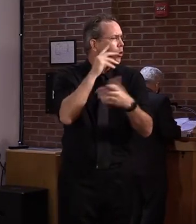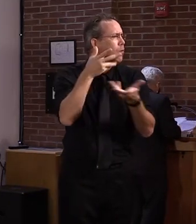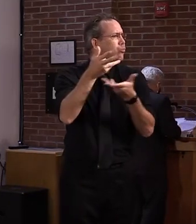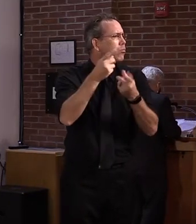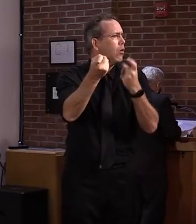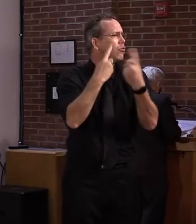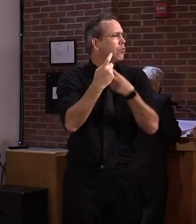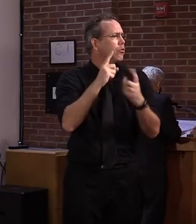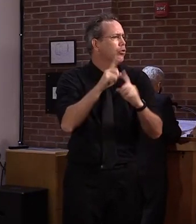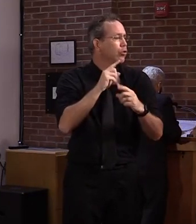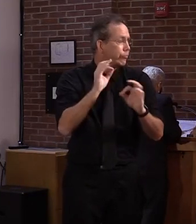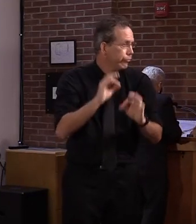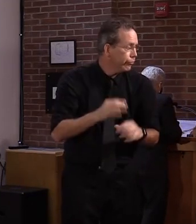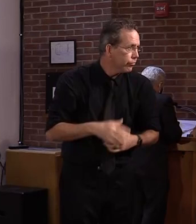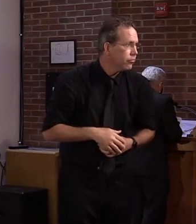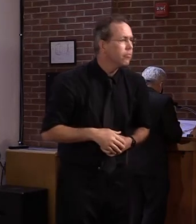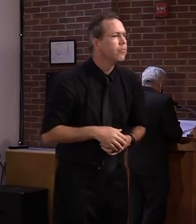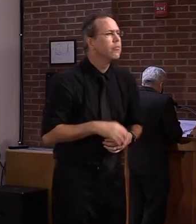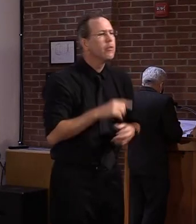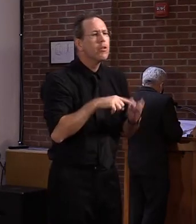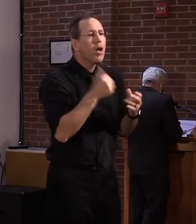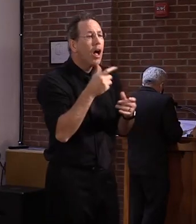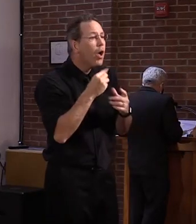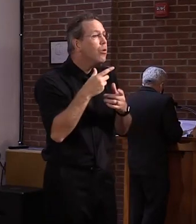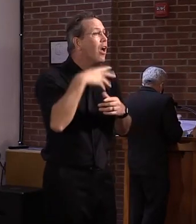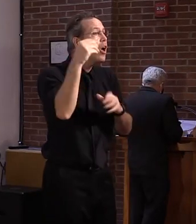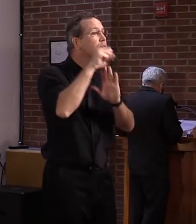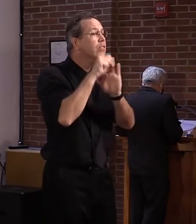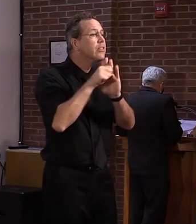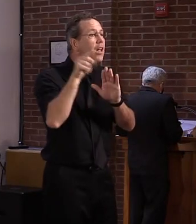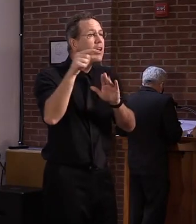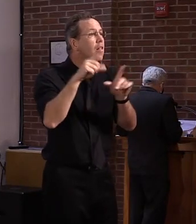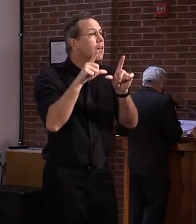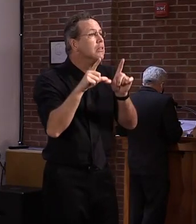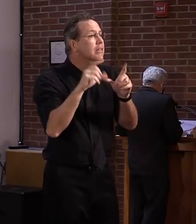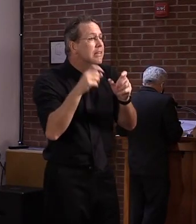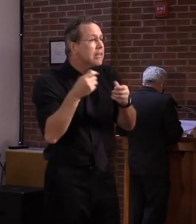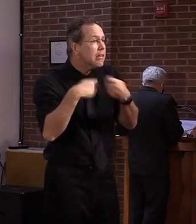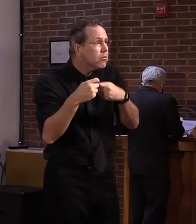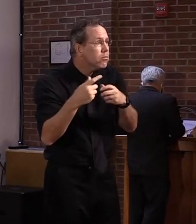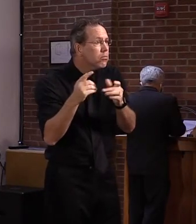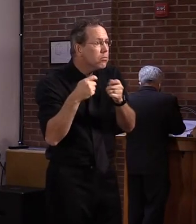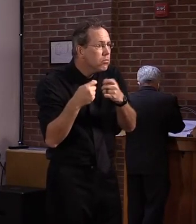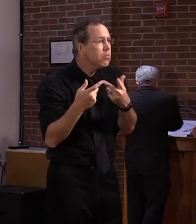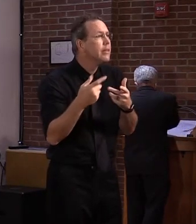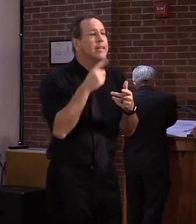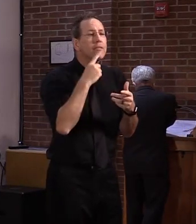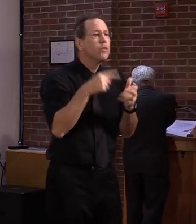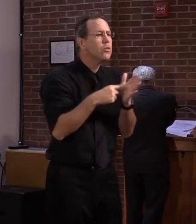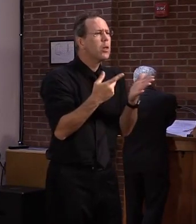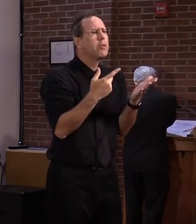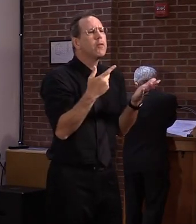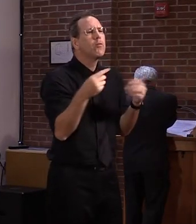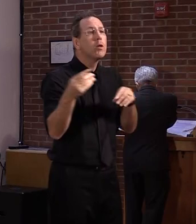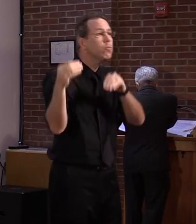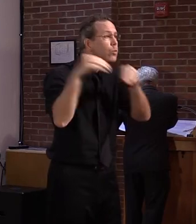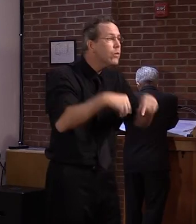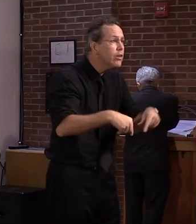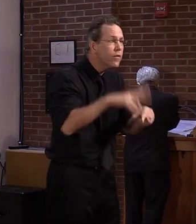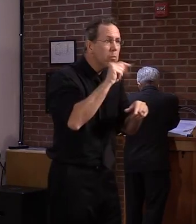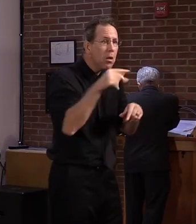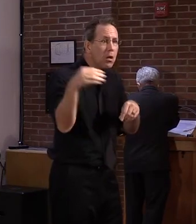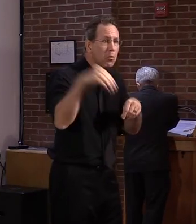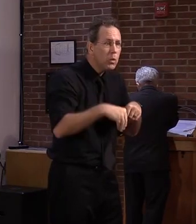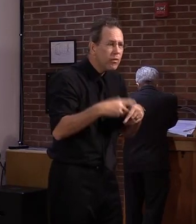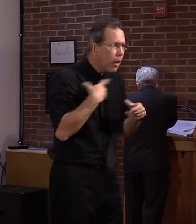supported out-of-state licensing processing, which is when we have individuals that have moved to Vermont and they are